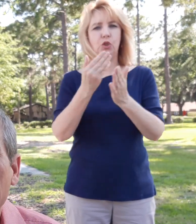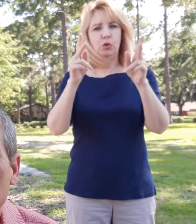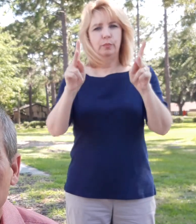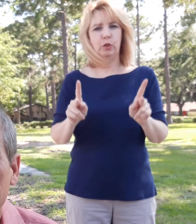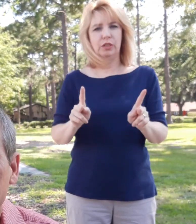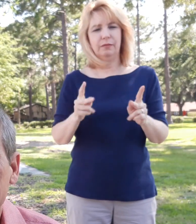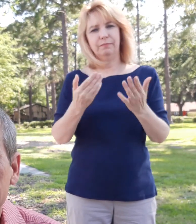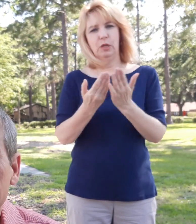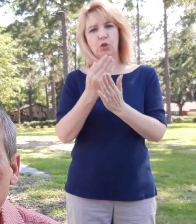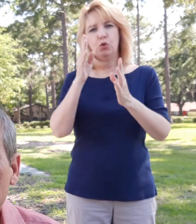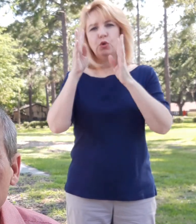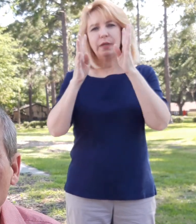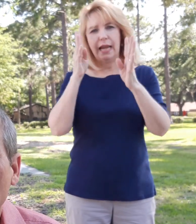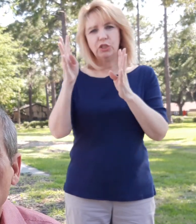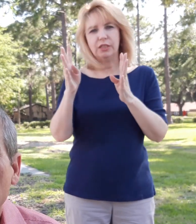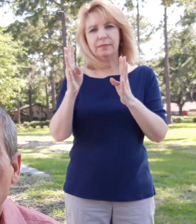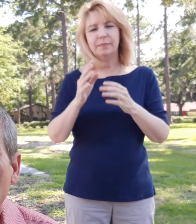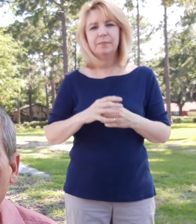new creation.